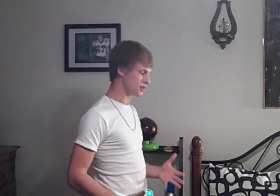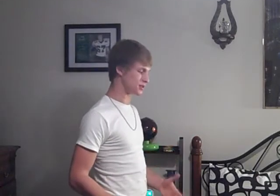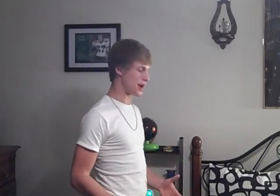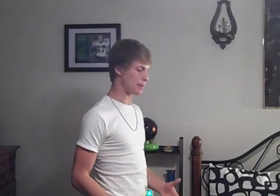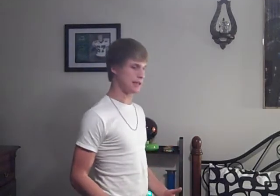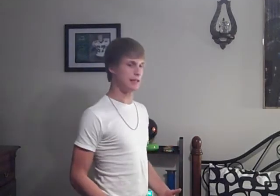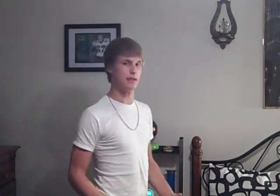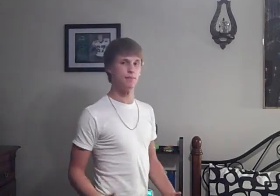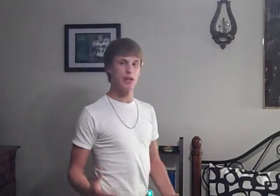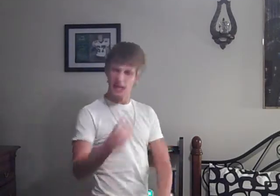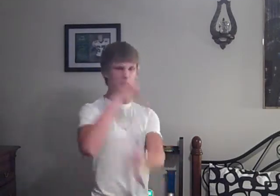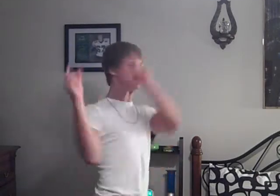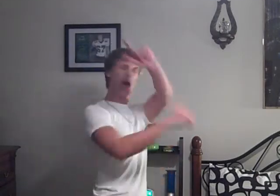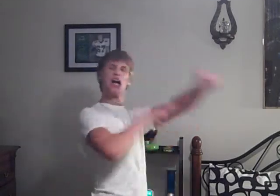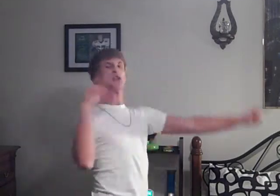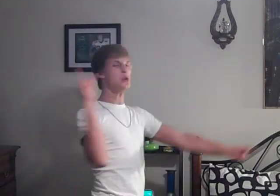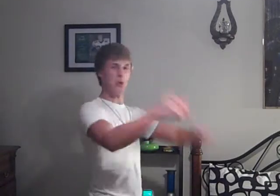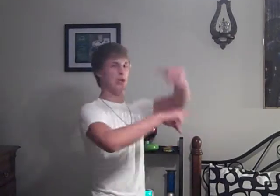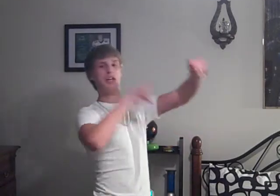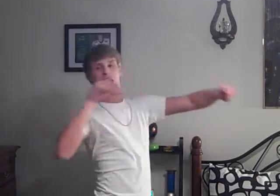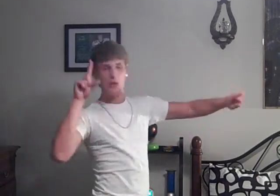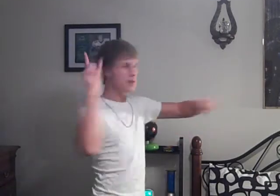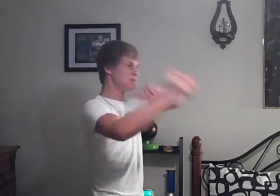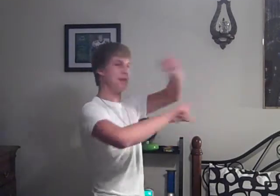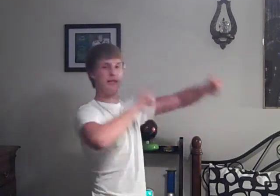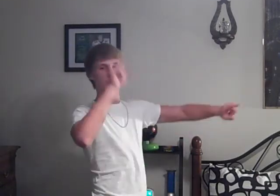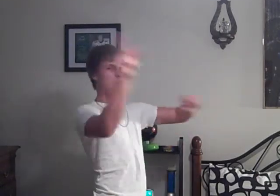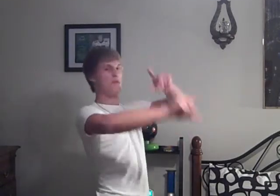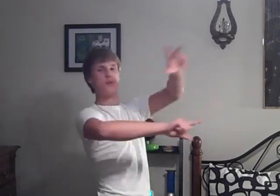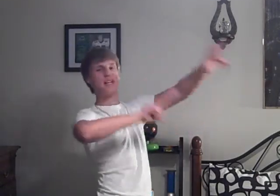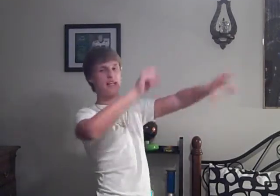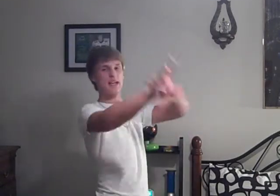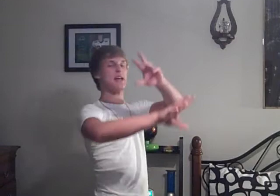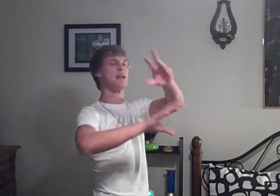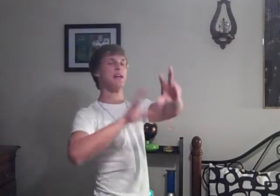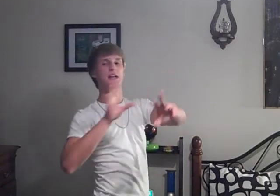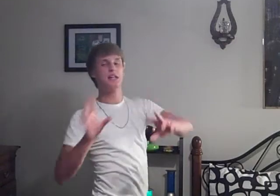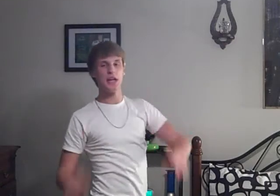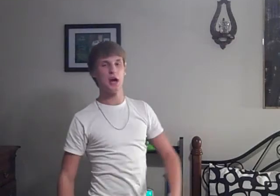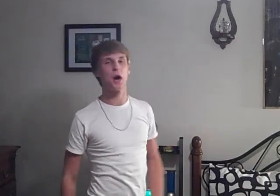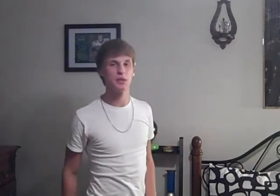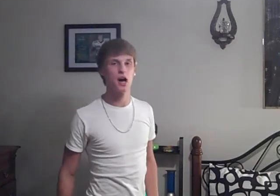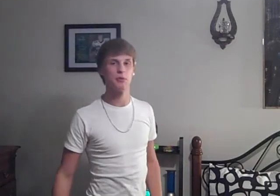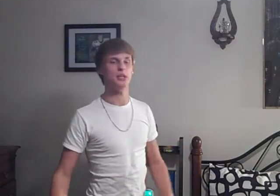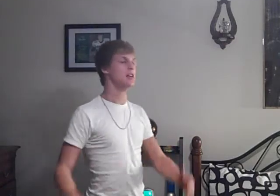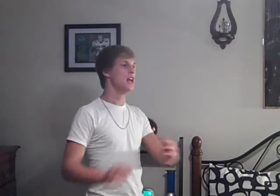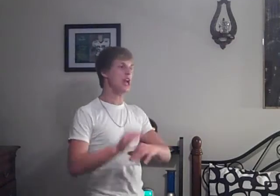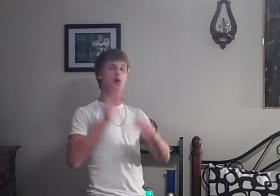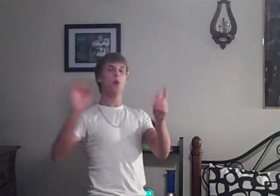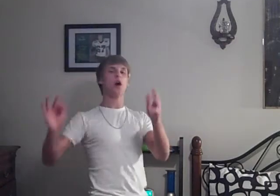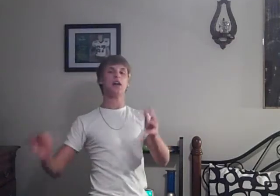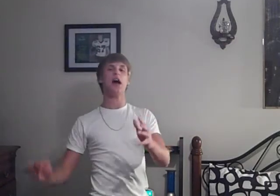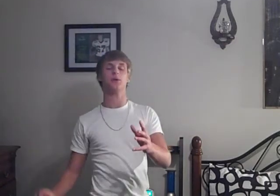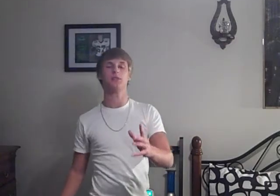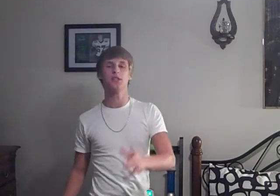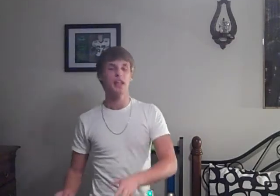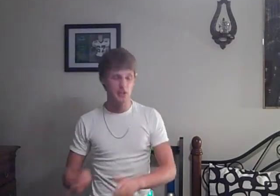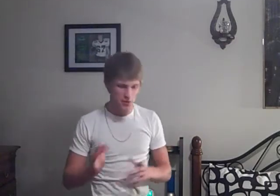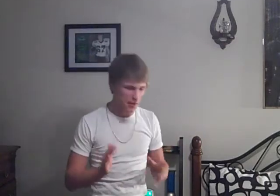Pointless crap again It's a cycle You end up spending the whole freaking day In Hobby Lobby And you walk out And you're in